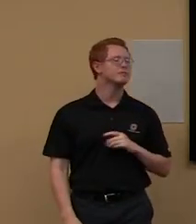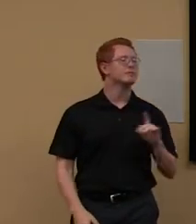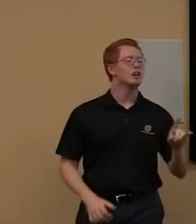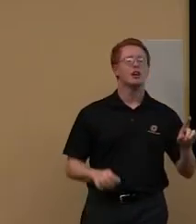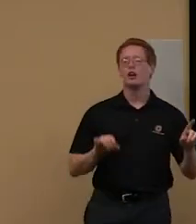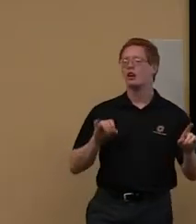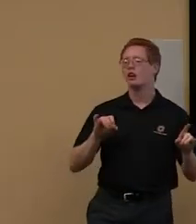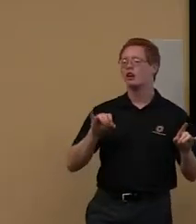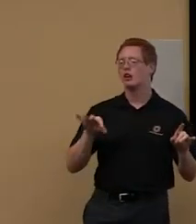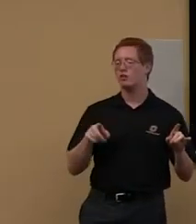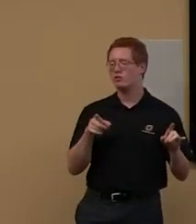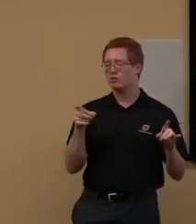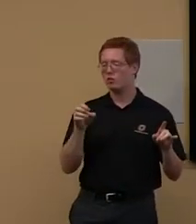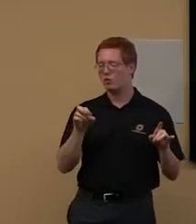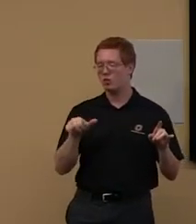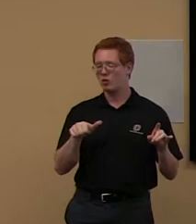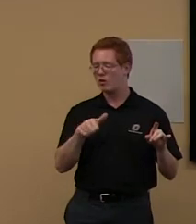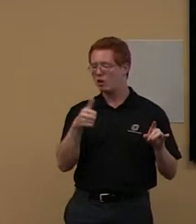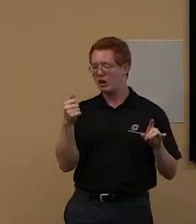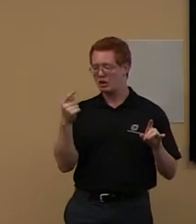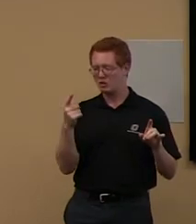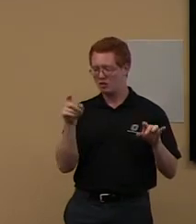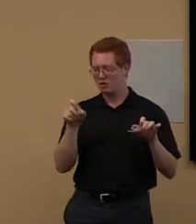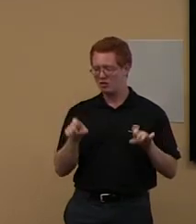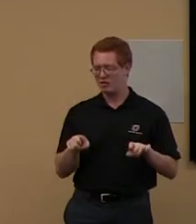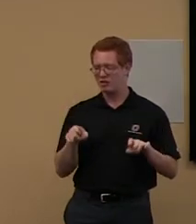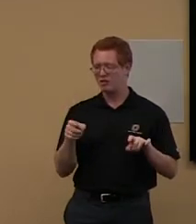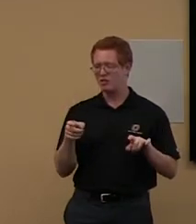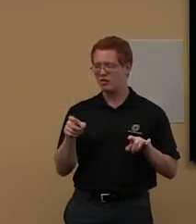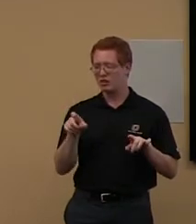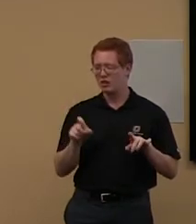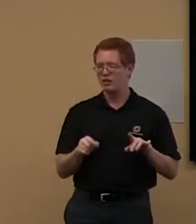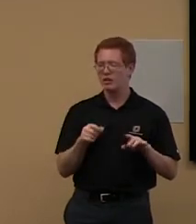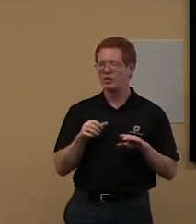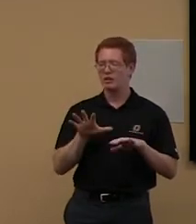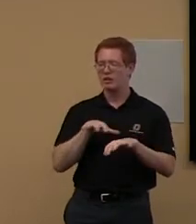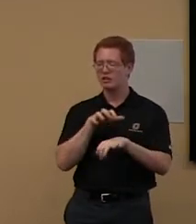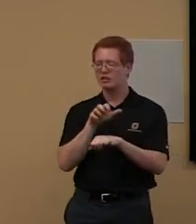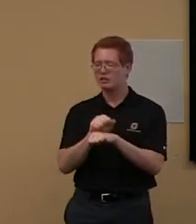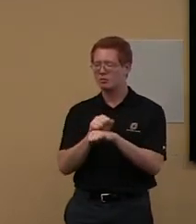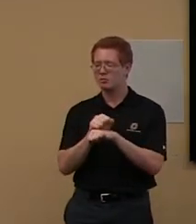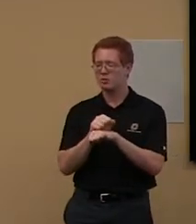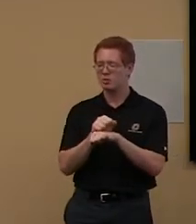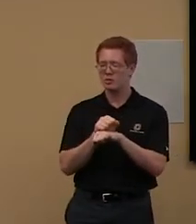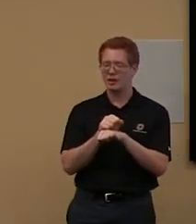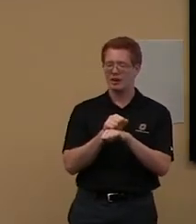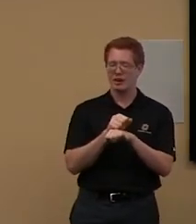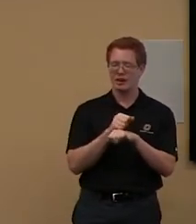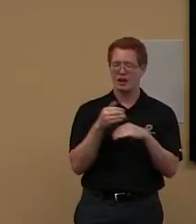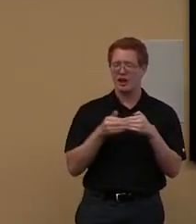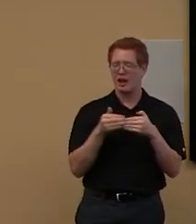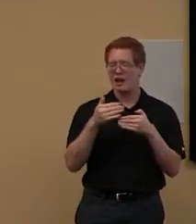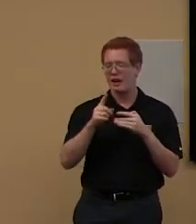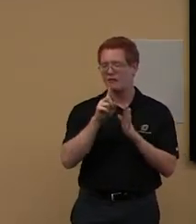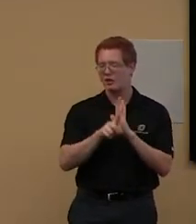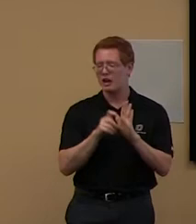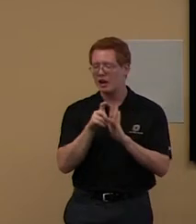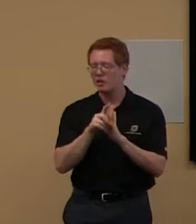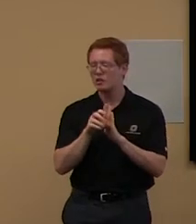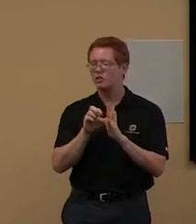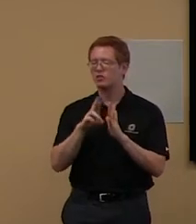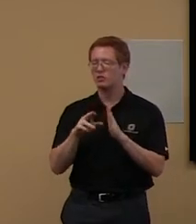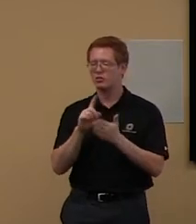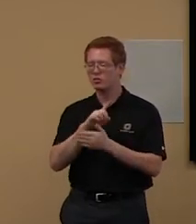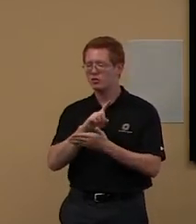anyone needs, uh, an appointment after hours, um, on the weekends, um, just email, like I said, email your